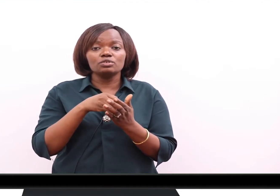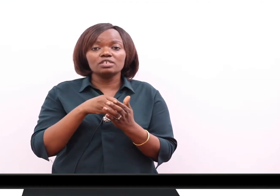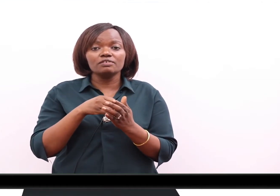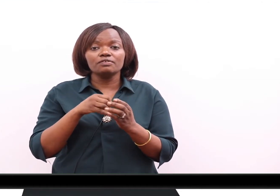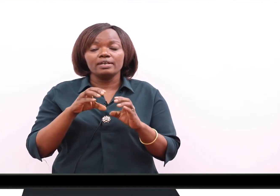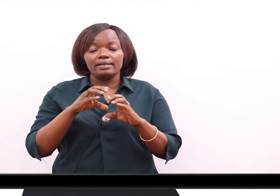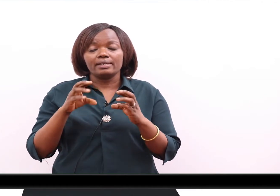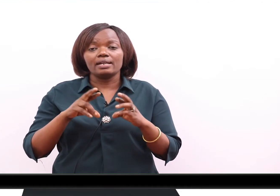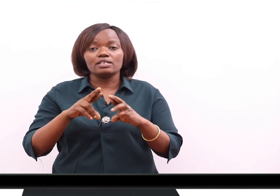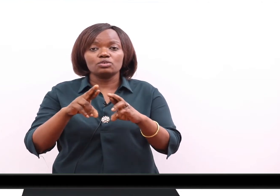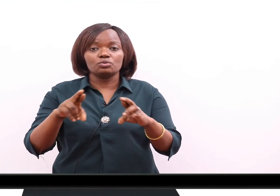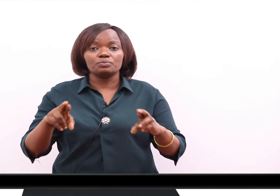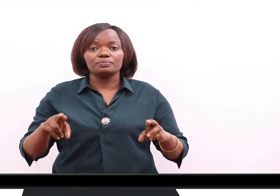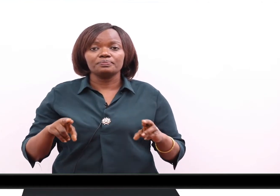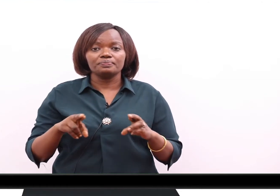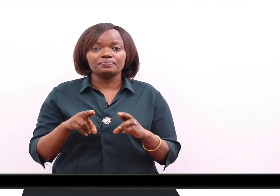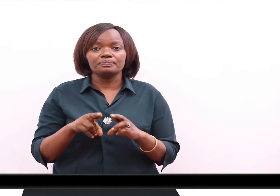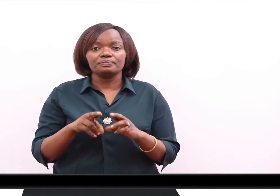inclusive classroom.